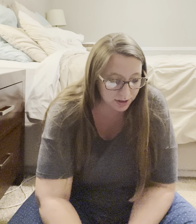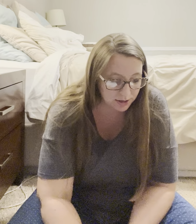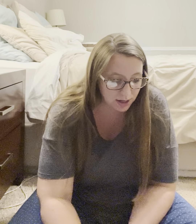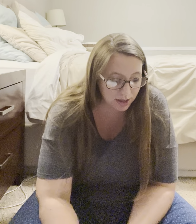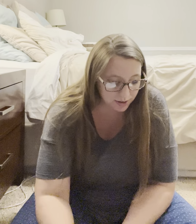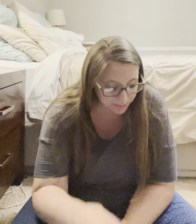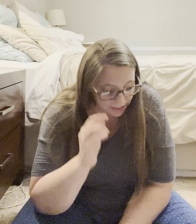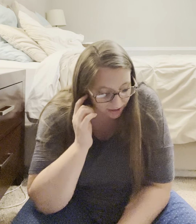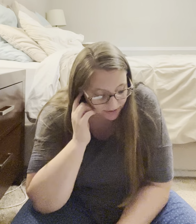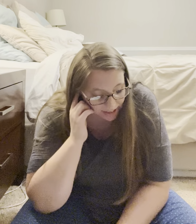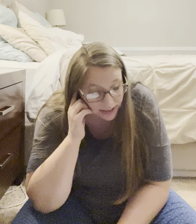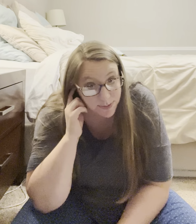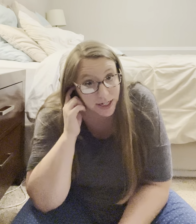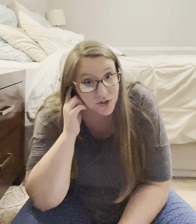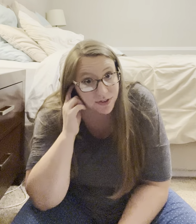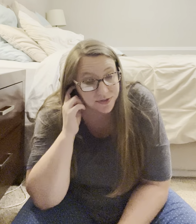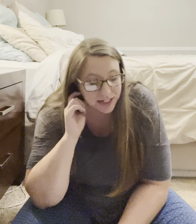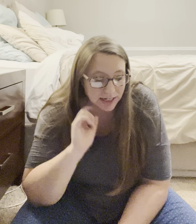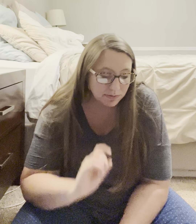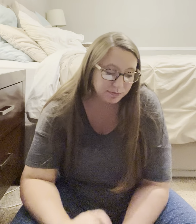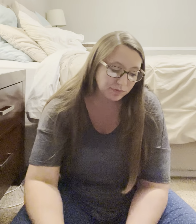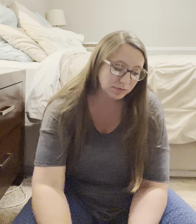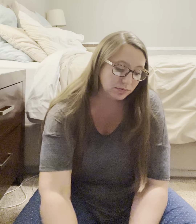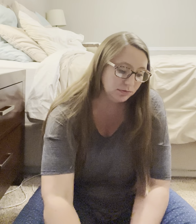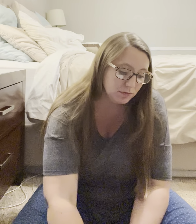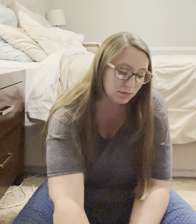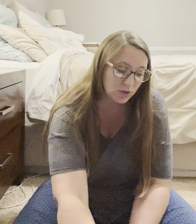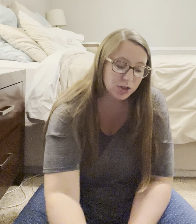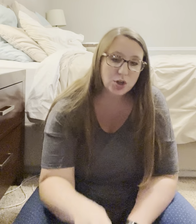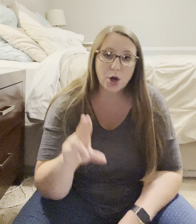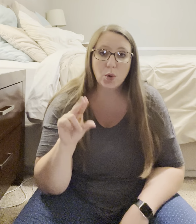Um, negative signs. Page 50. No.